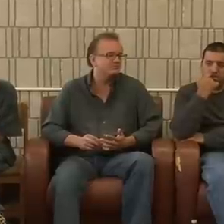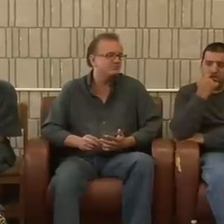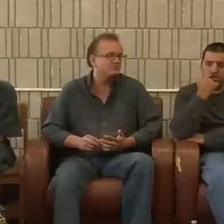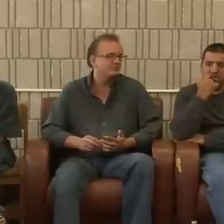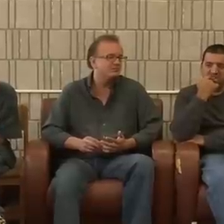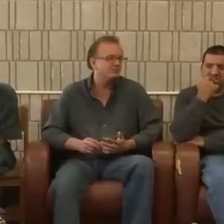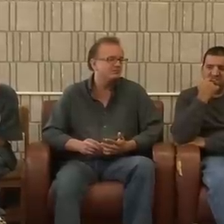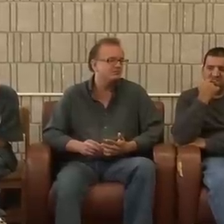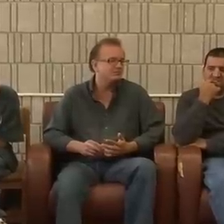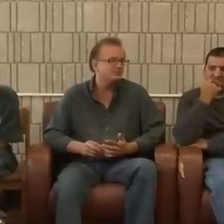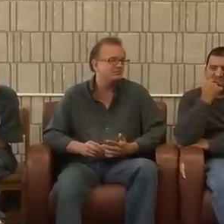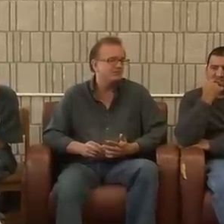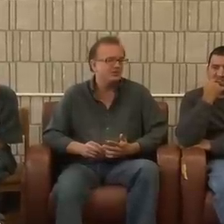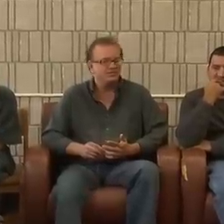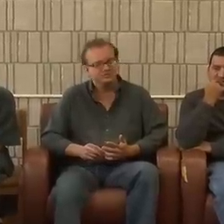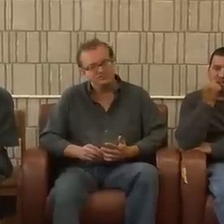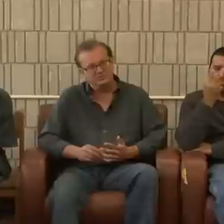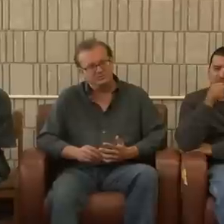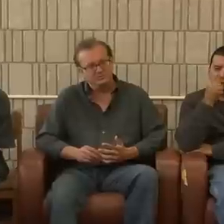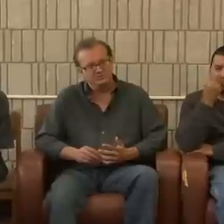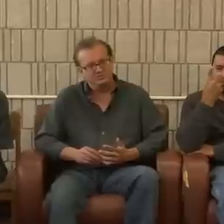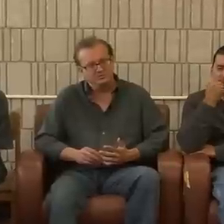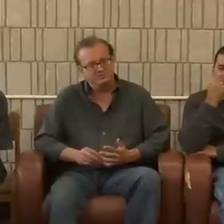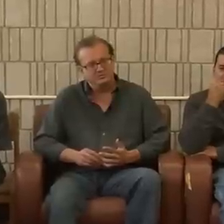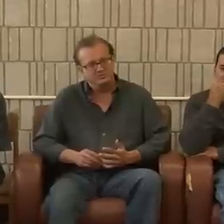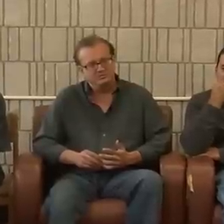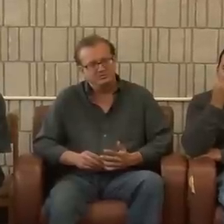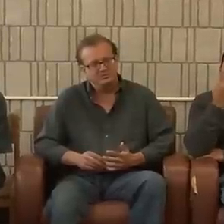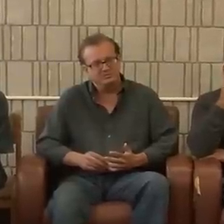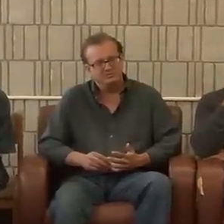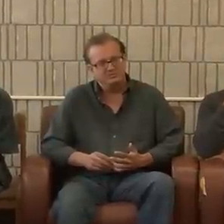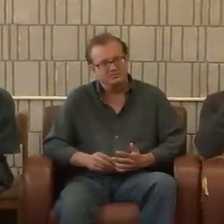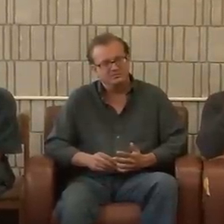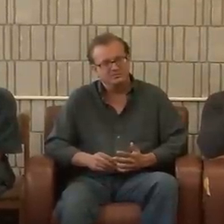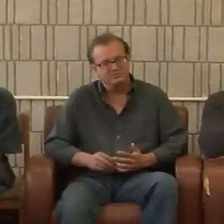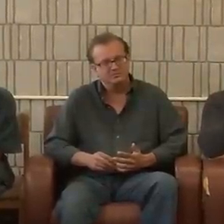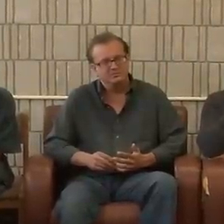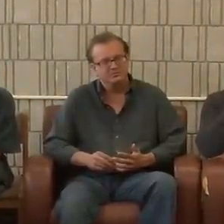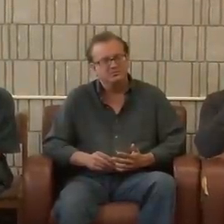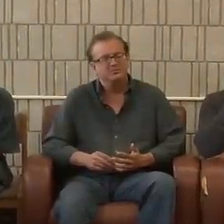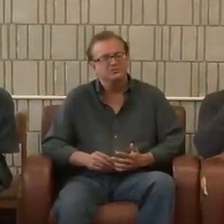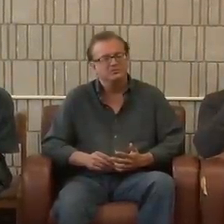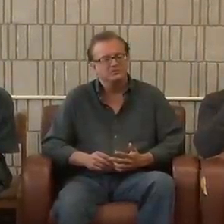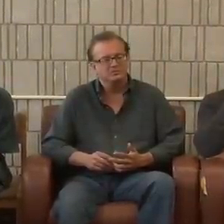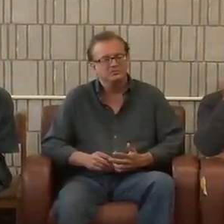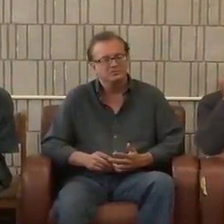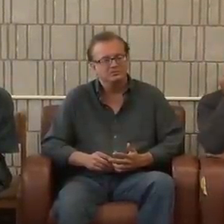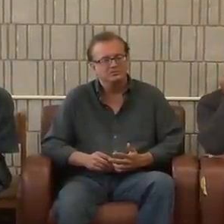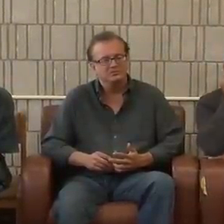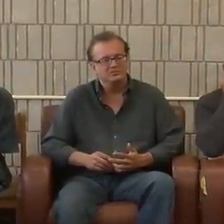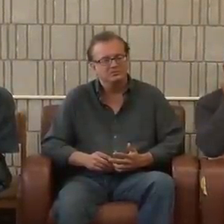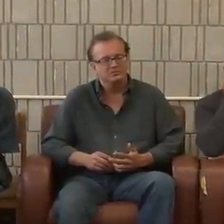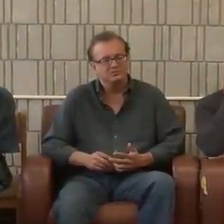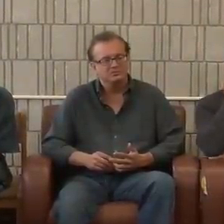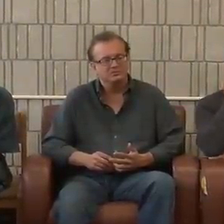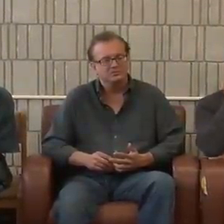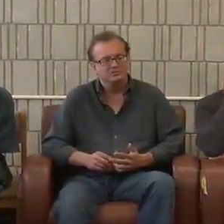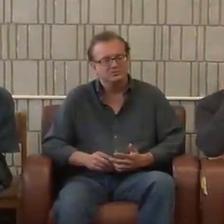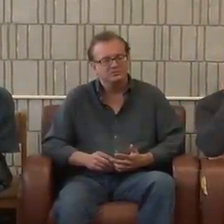Yeah. Why they came back. Besides, you know, college experience, more freshmen, homesickness, overwhelming that alone, never mind. And